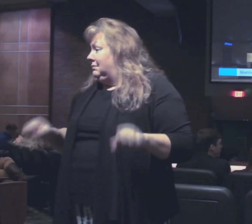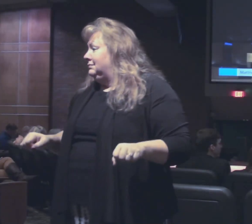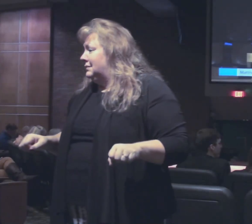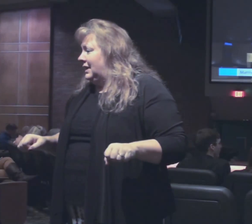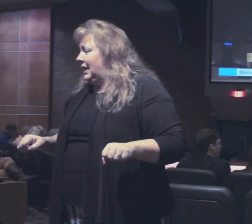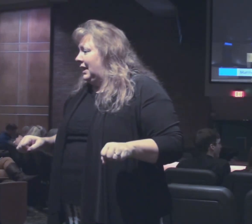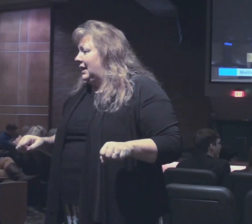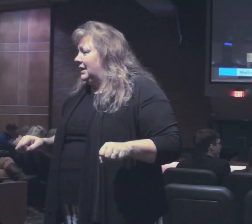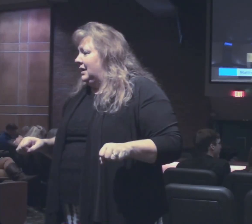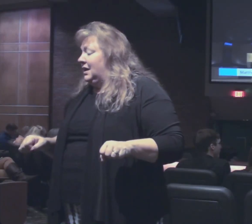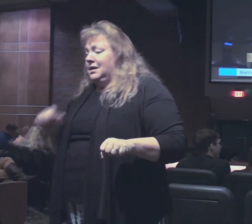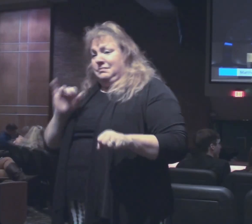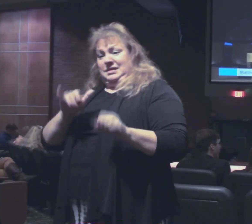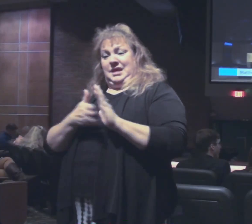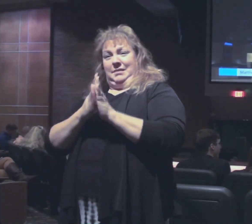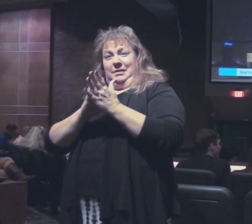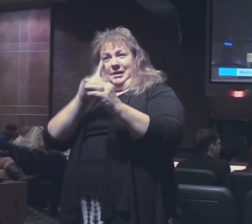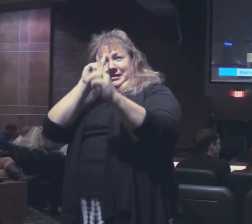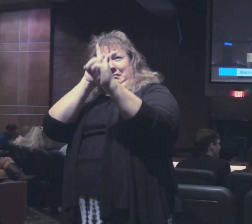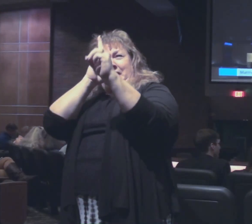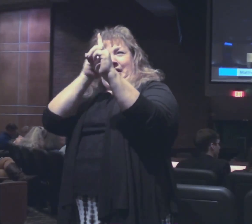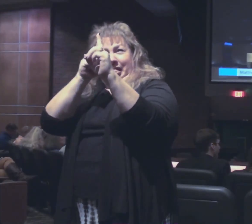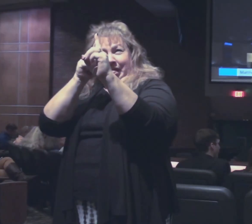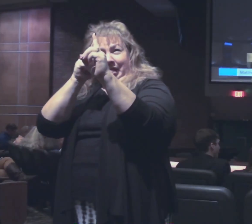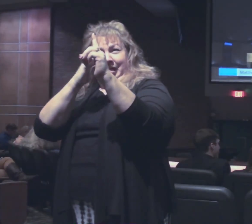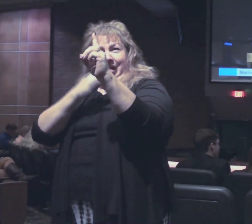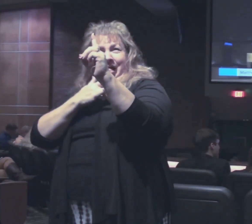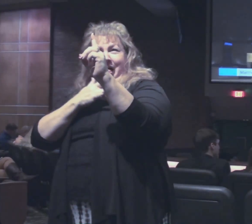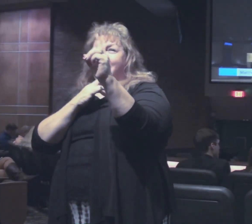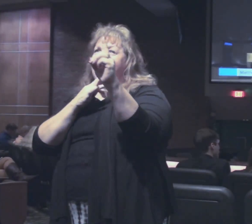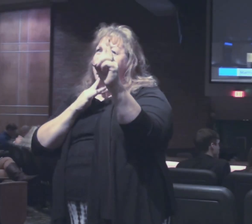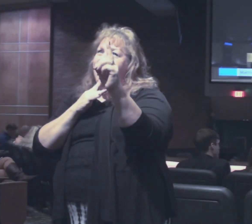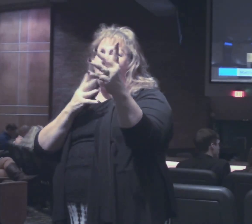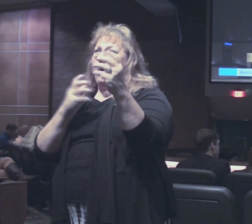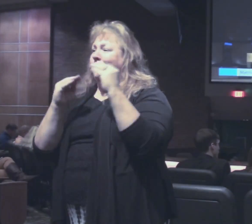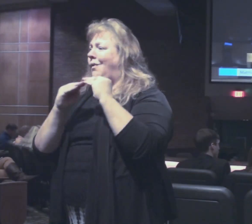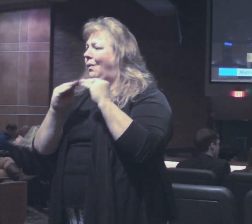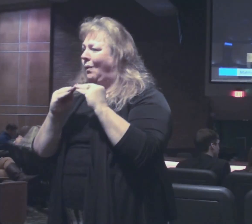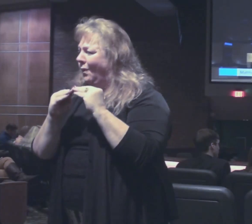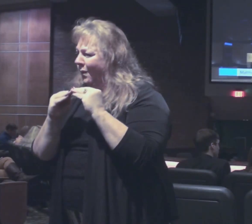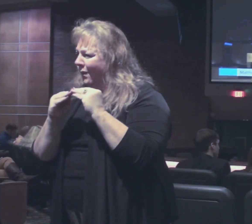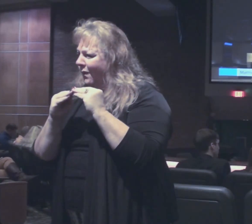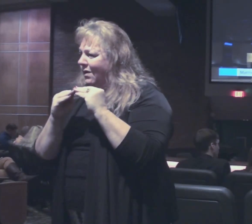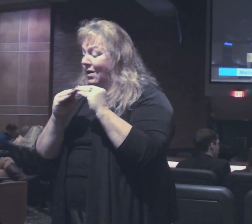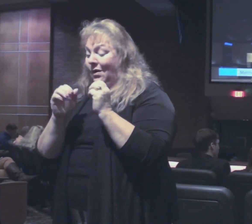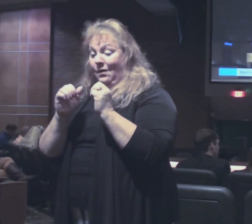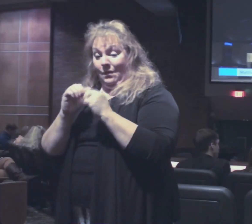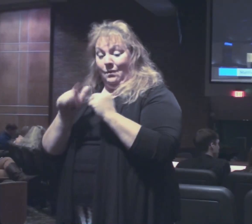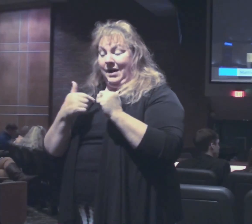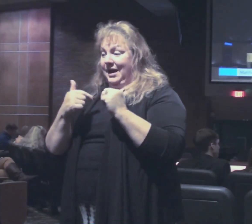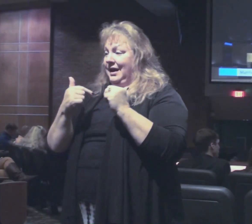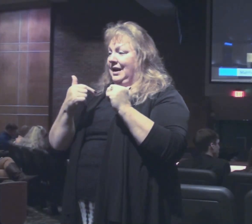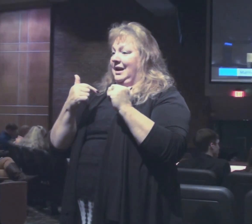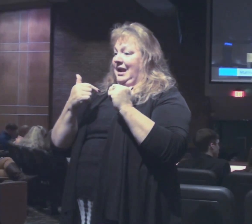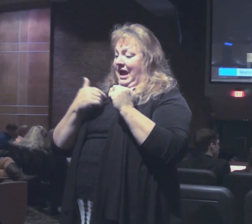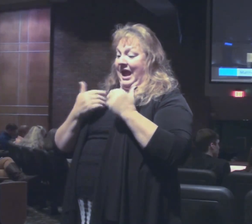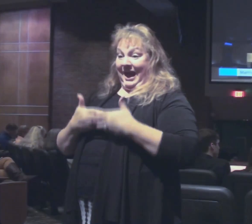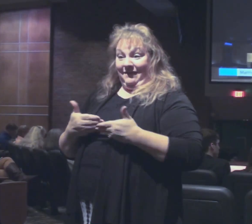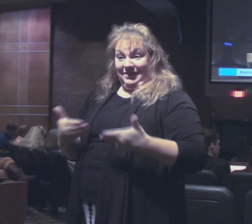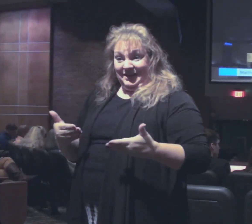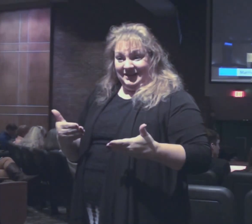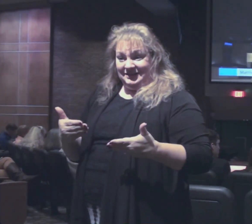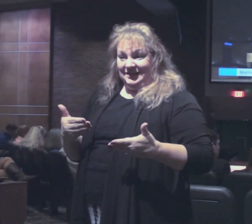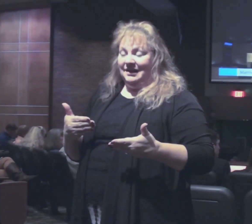But they must never become the focal point of my heart. And in prosperity, that becomes a difficulty.